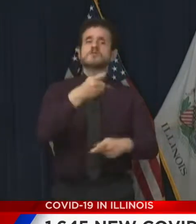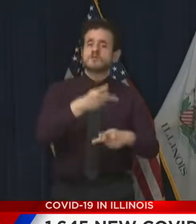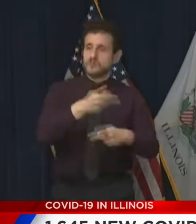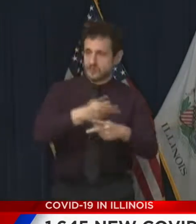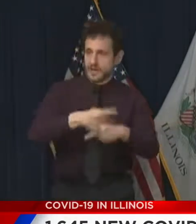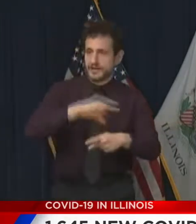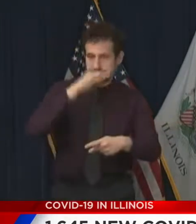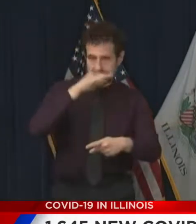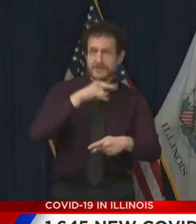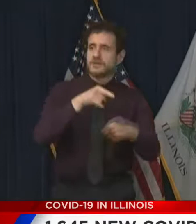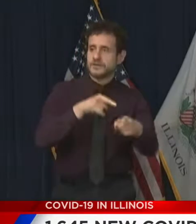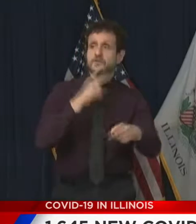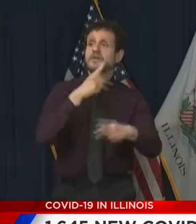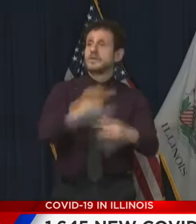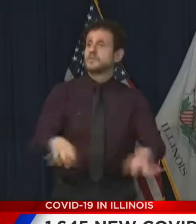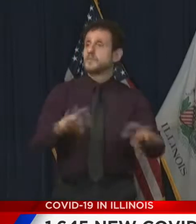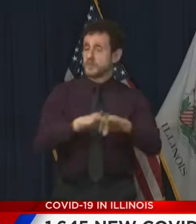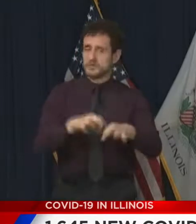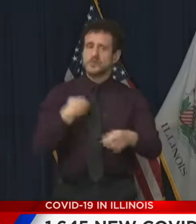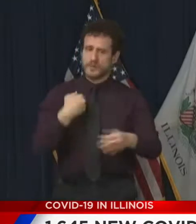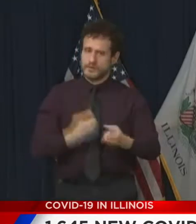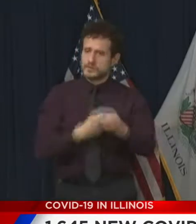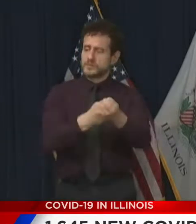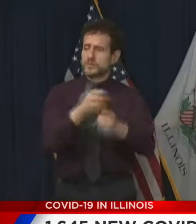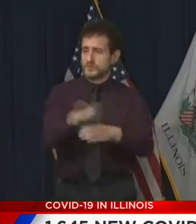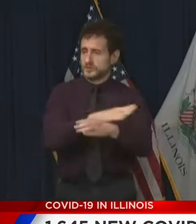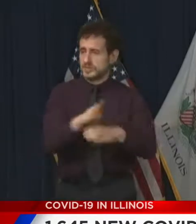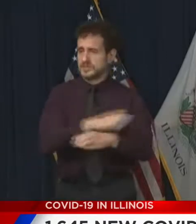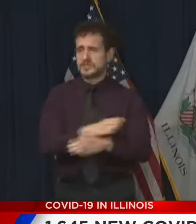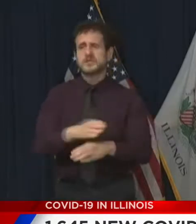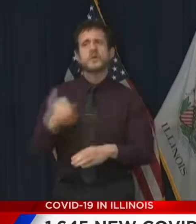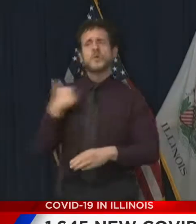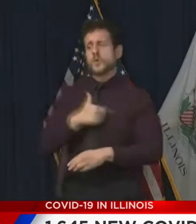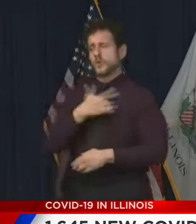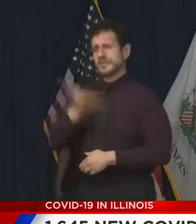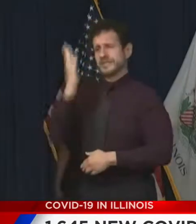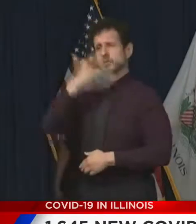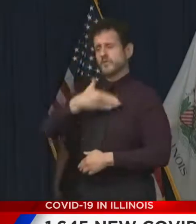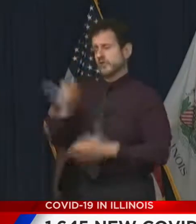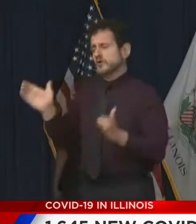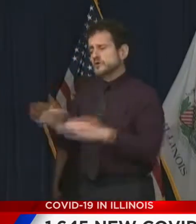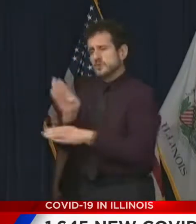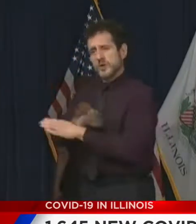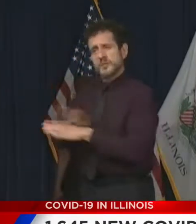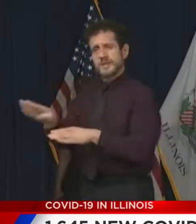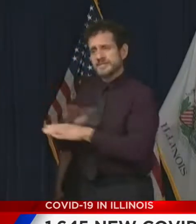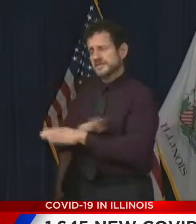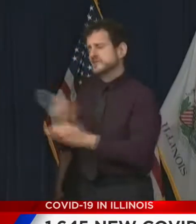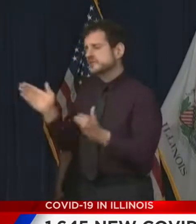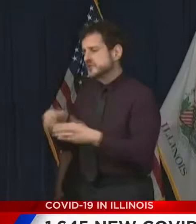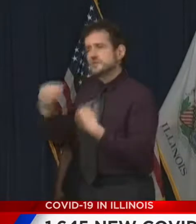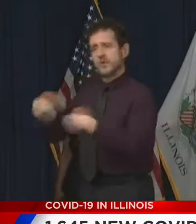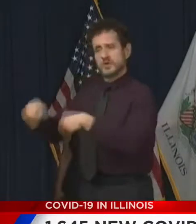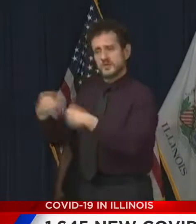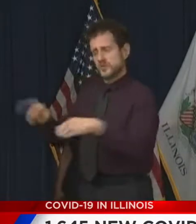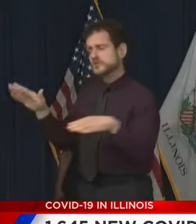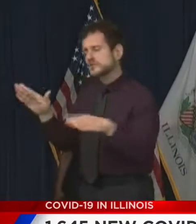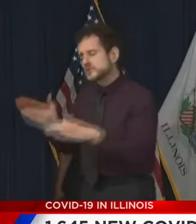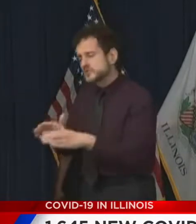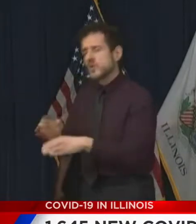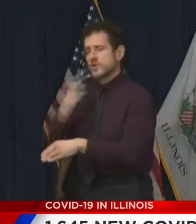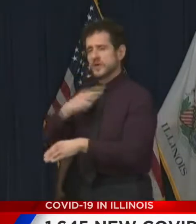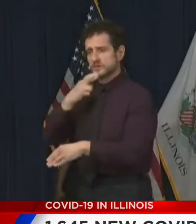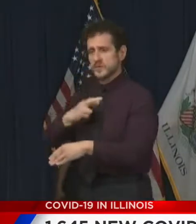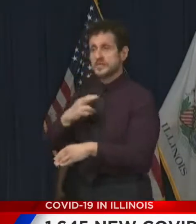overlooked too many entrepreneurs and small shops, and it was important to me and to the General Assembly to ensure